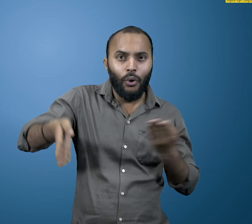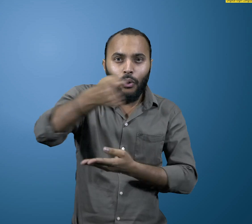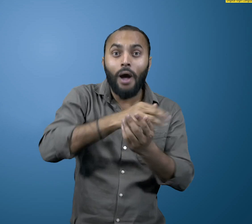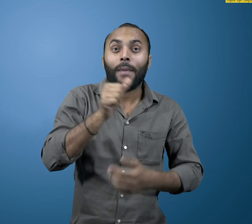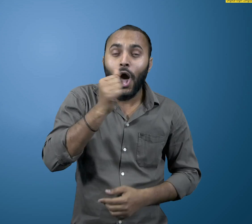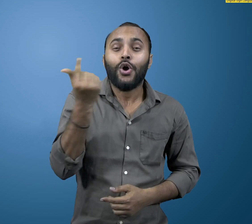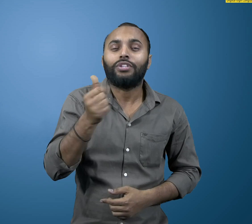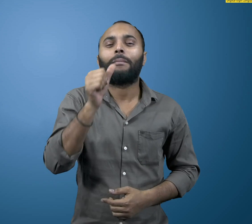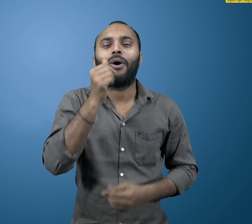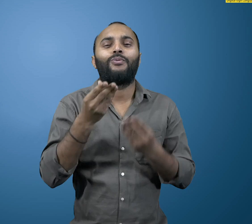as a solvent.